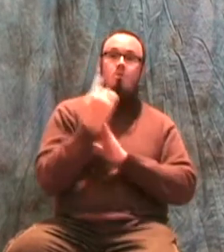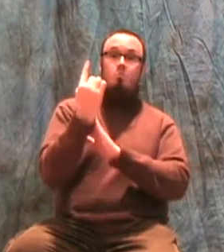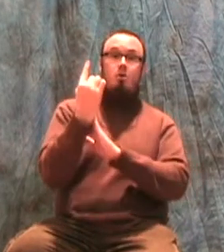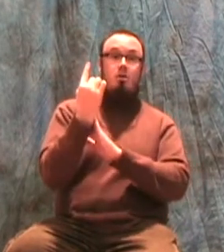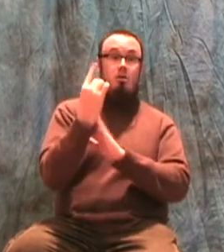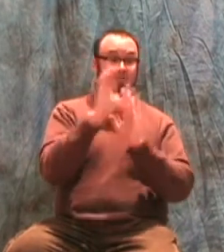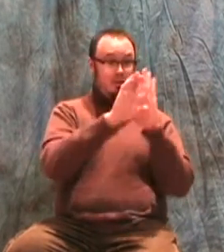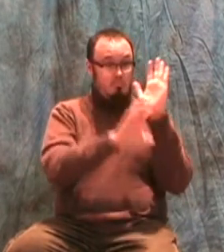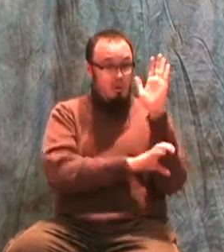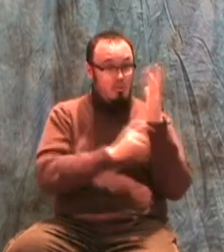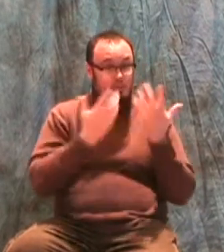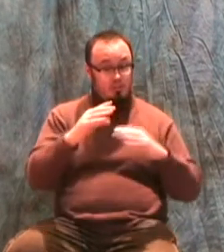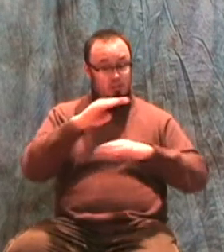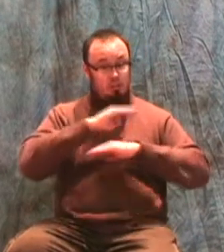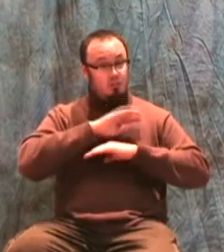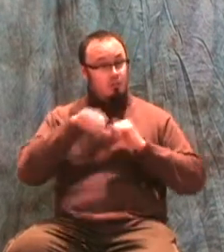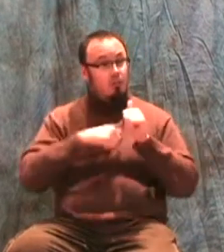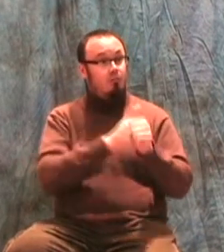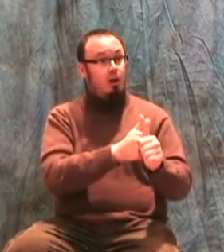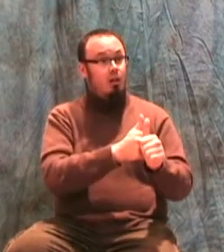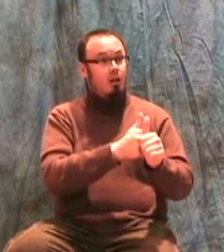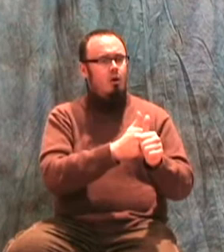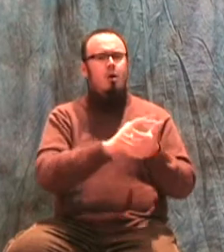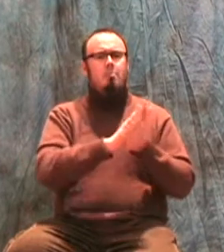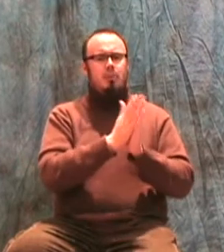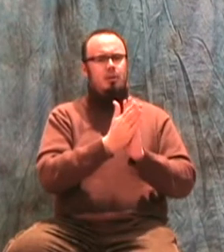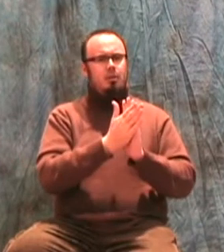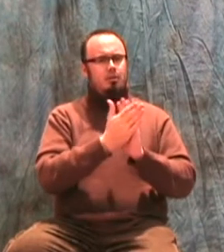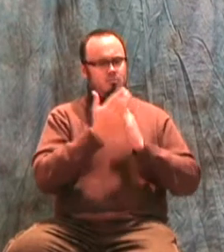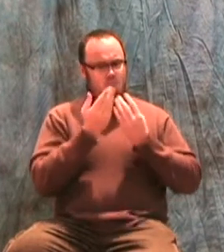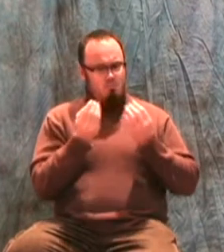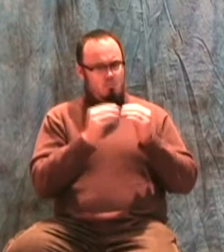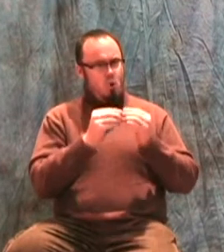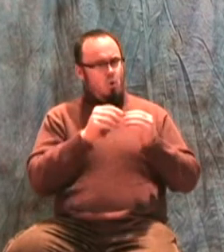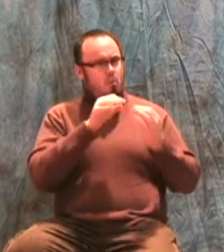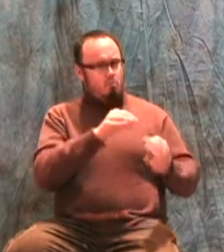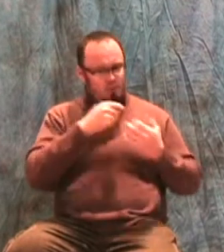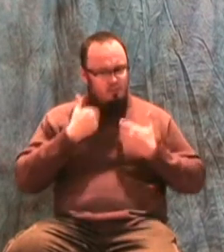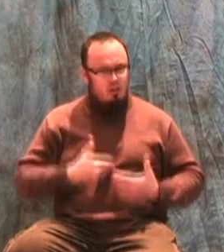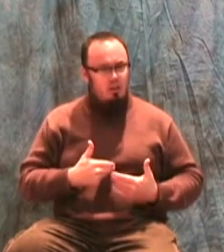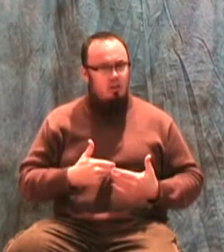are perfecting ourselves emulating God and becoming one with God all at the same time